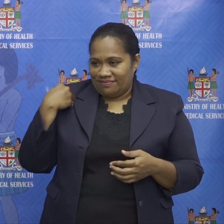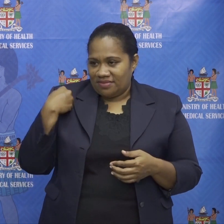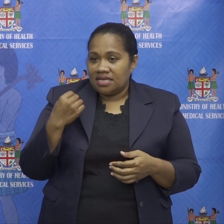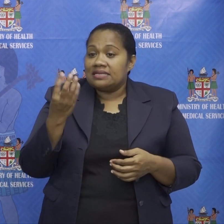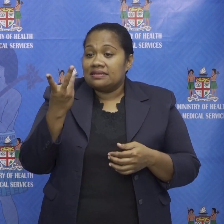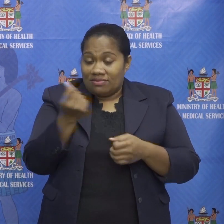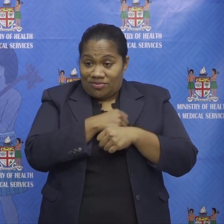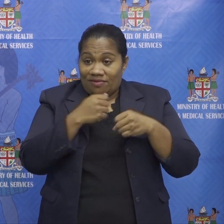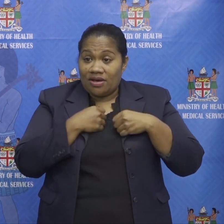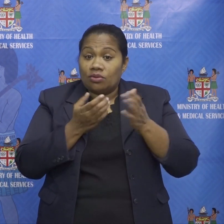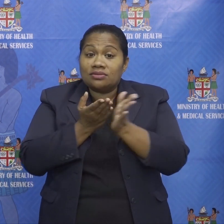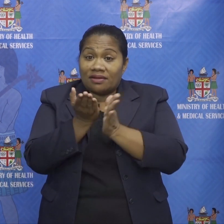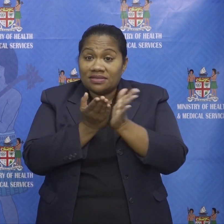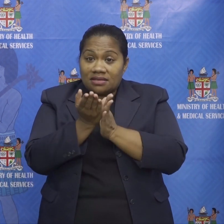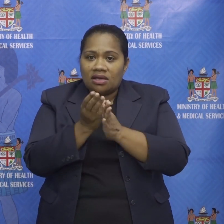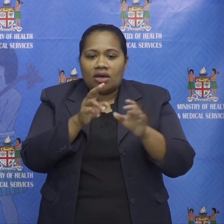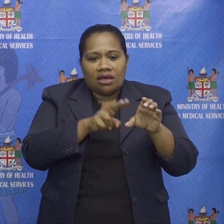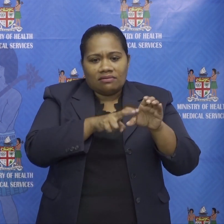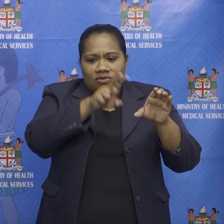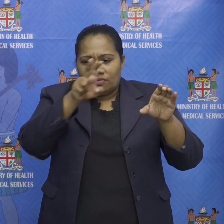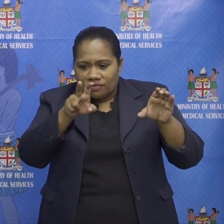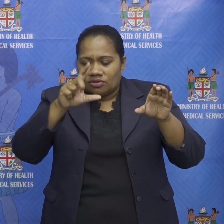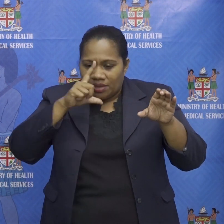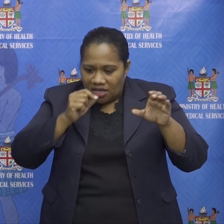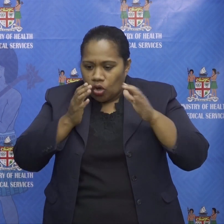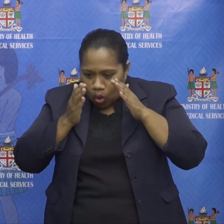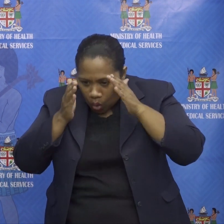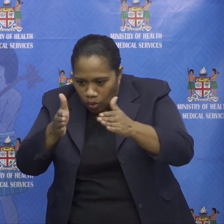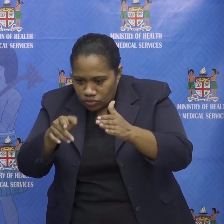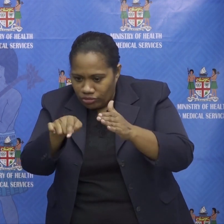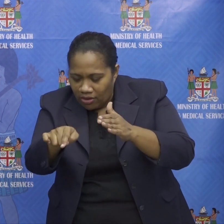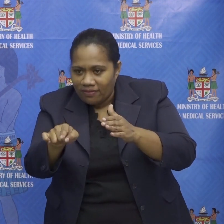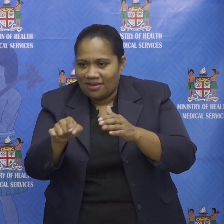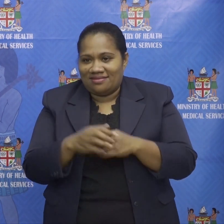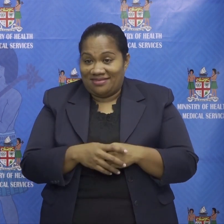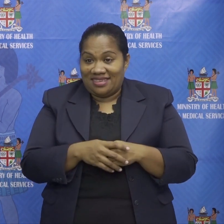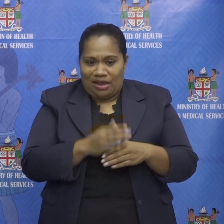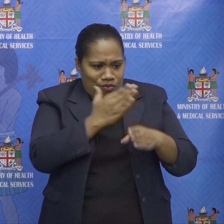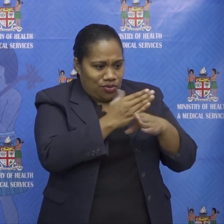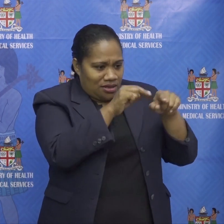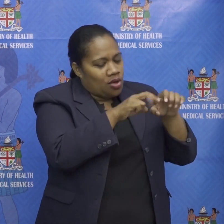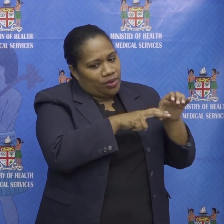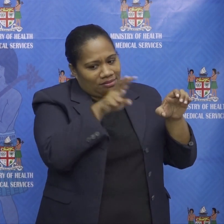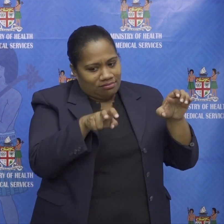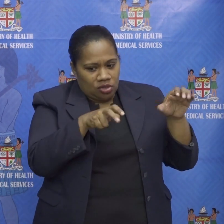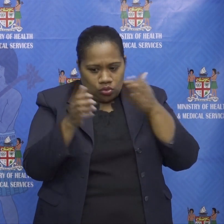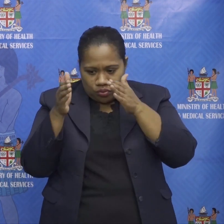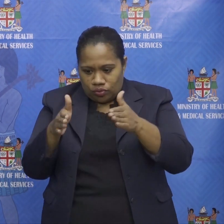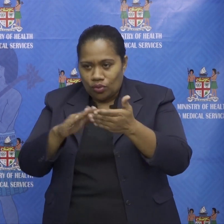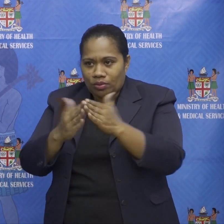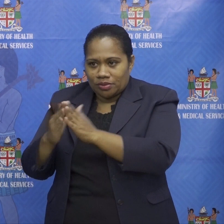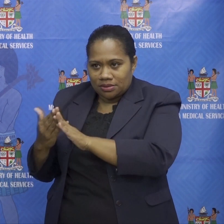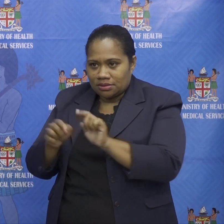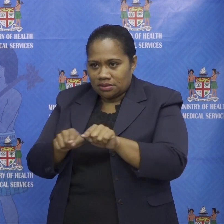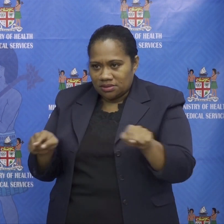services to concentrate on this effort it is also evident that a lot of our routine